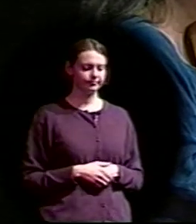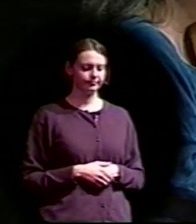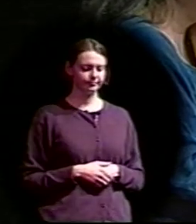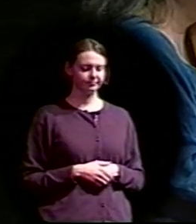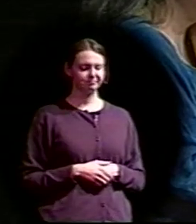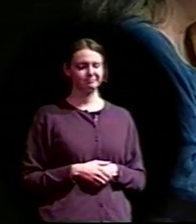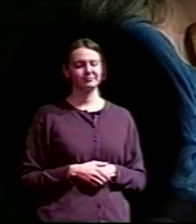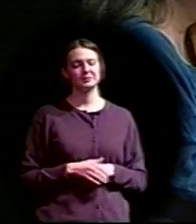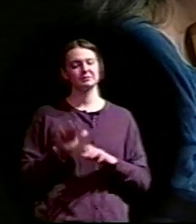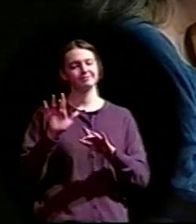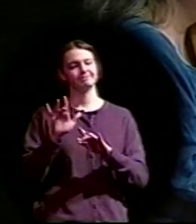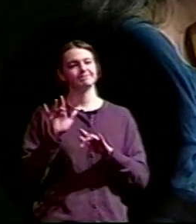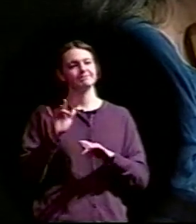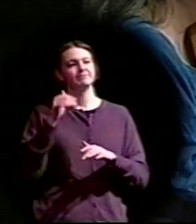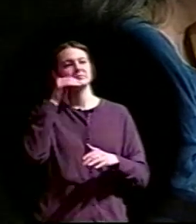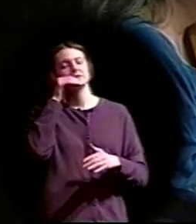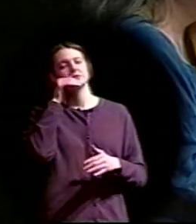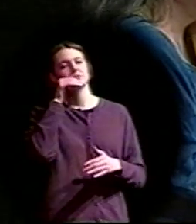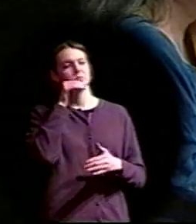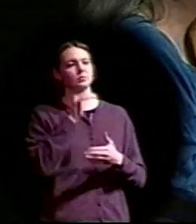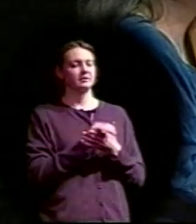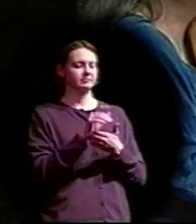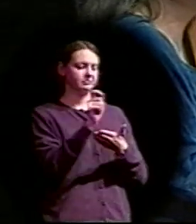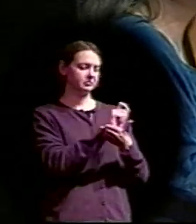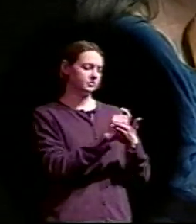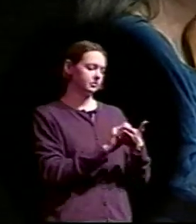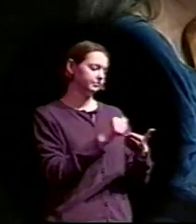grieving over my forced re-enlistment. Never knew her so moved.